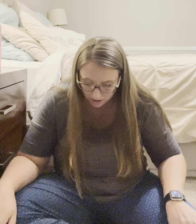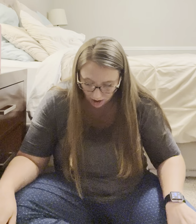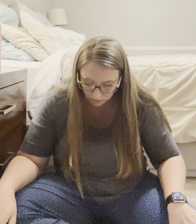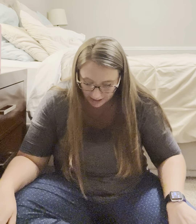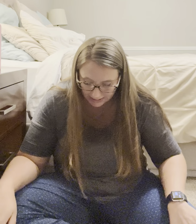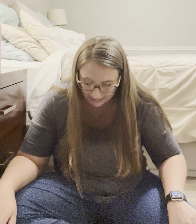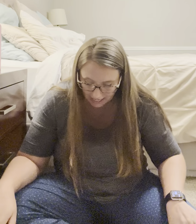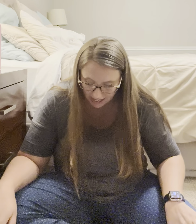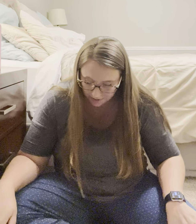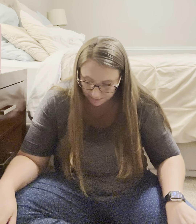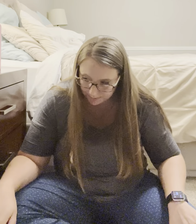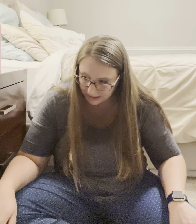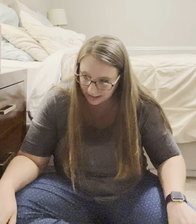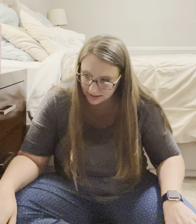Already. Have. Plans.